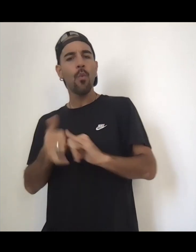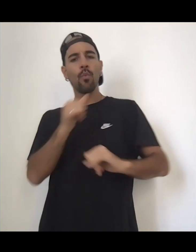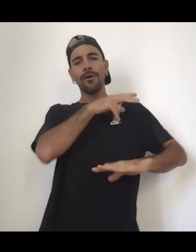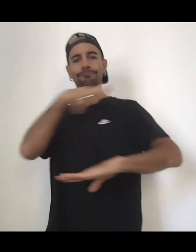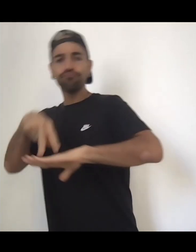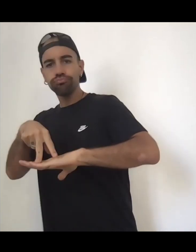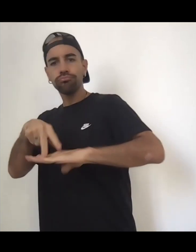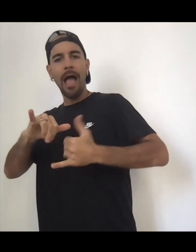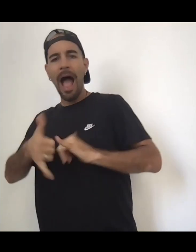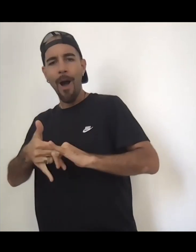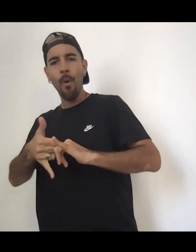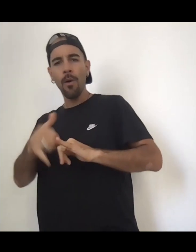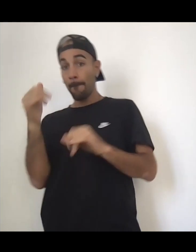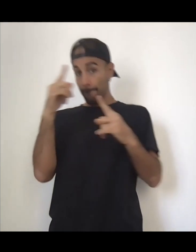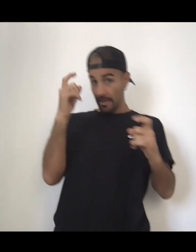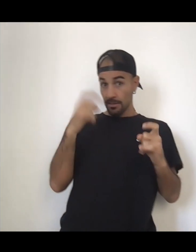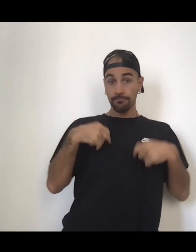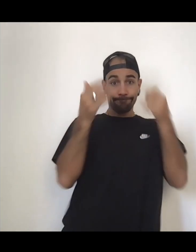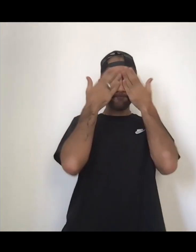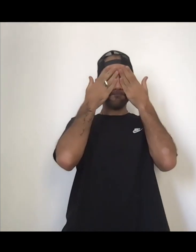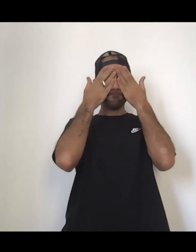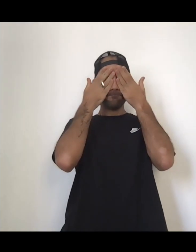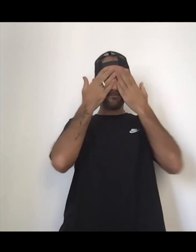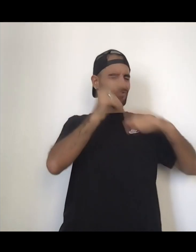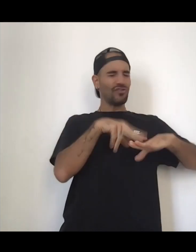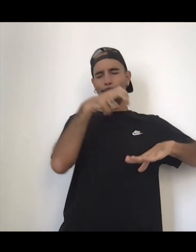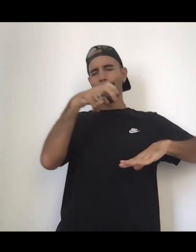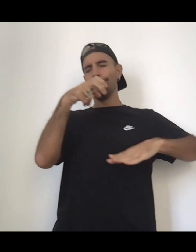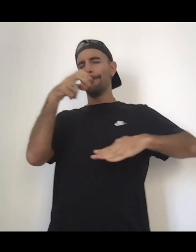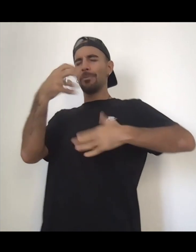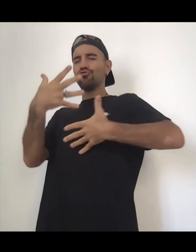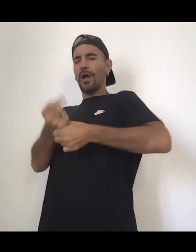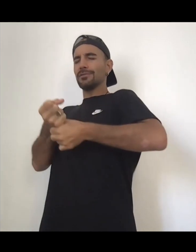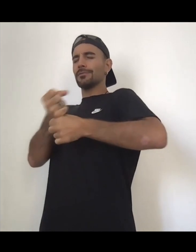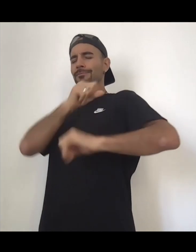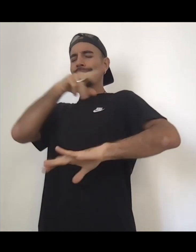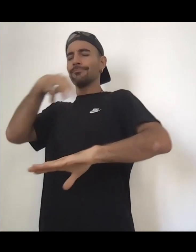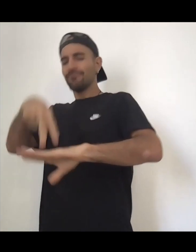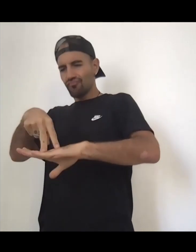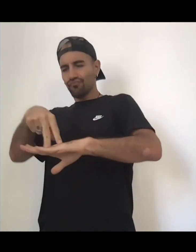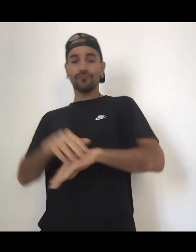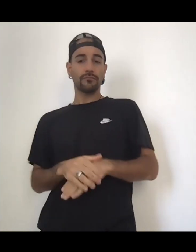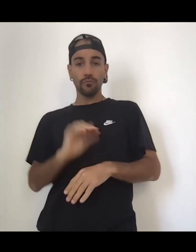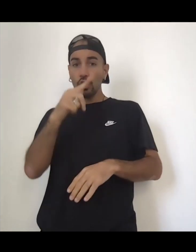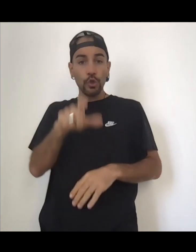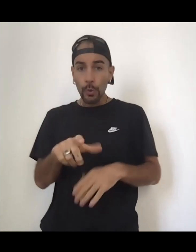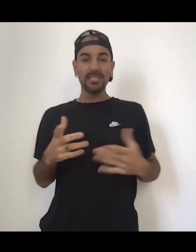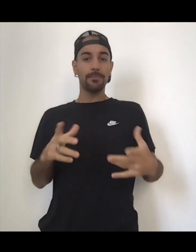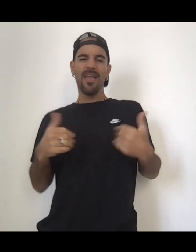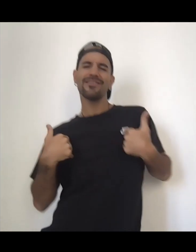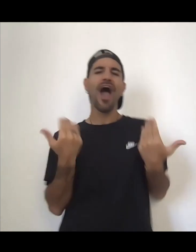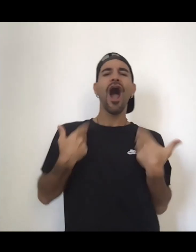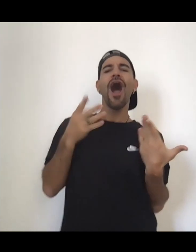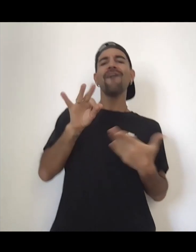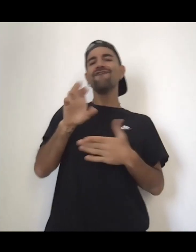any point in time. You don't need to be young and fresh and whatever the fuck you think you need to be. You can be fucking, I'm not even young and fresh anymore.